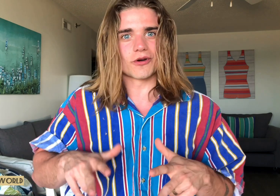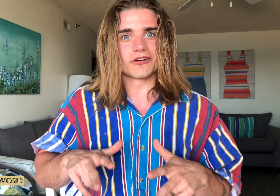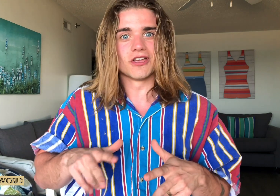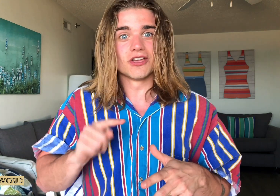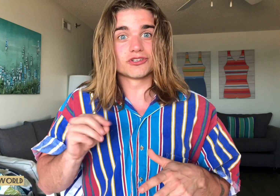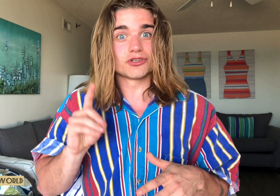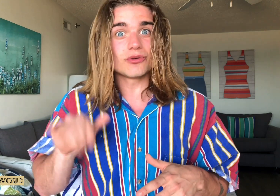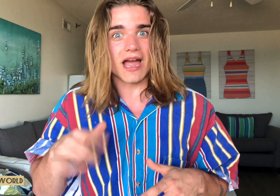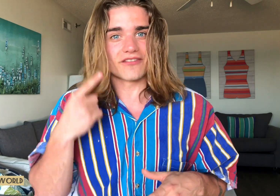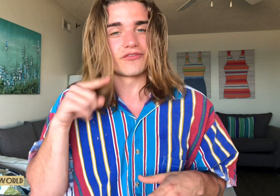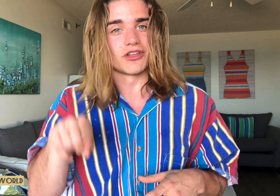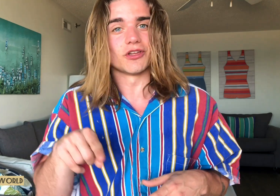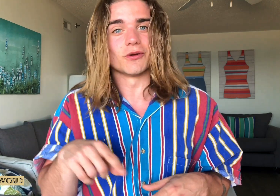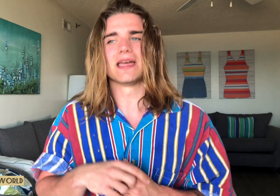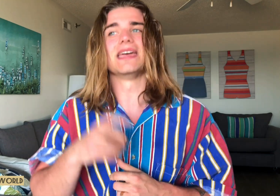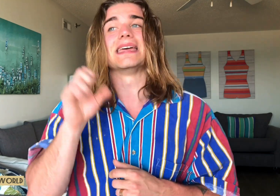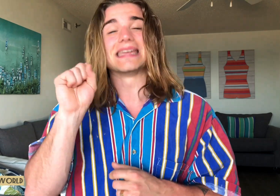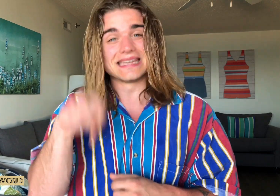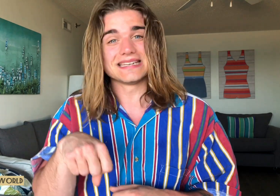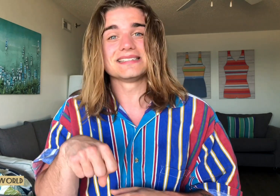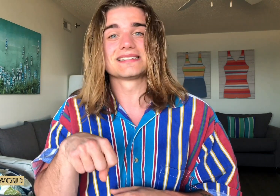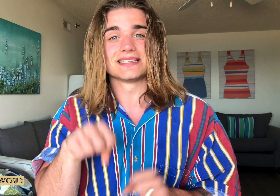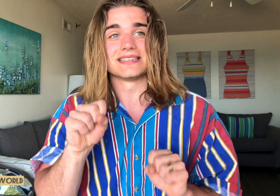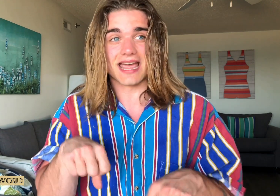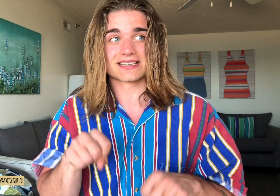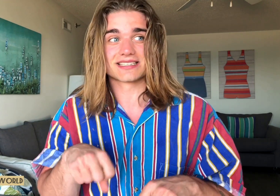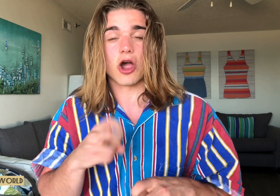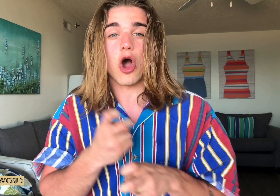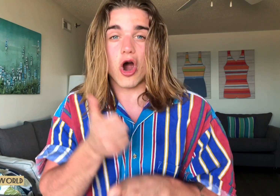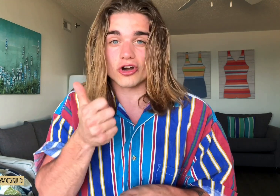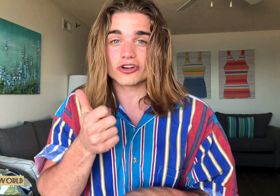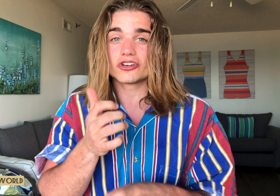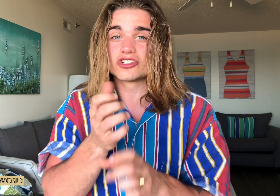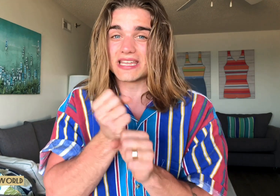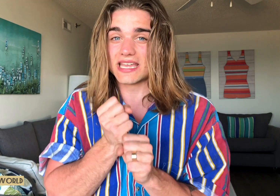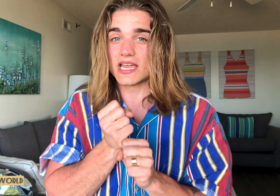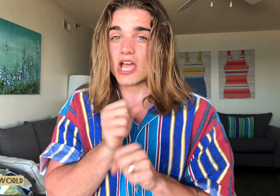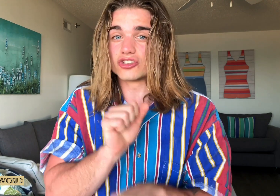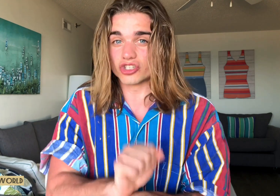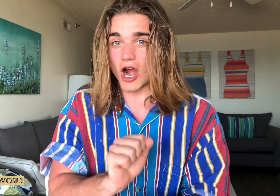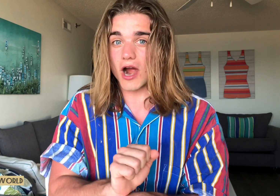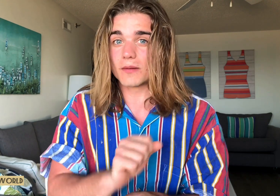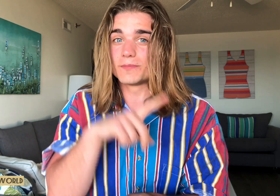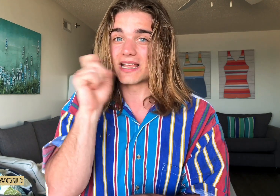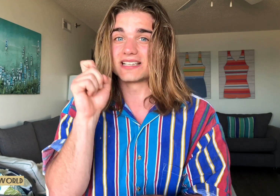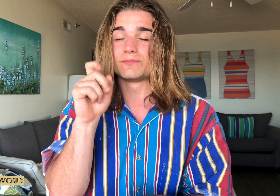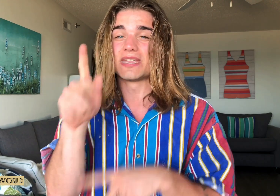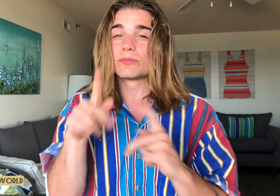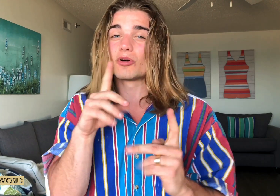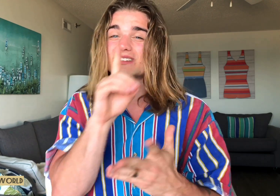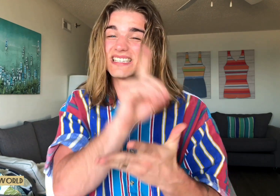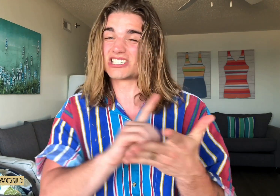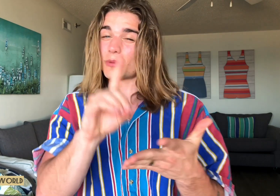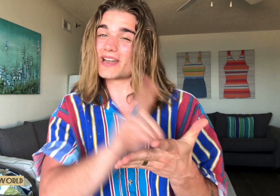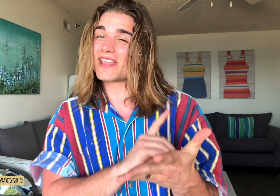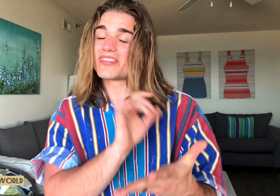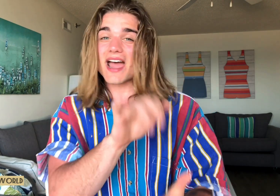to do that for you. It is yes harder to get a job because people discriminate that